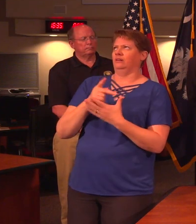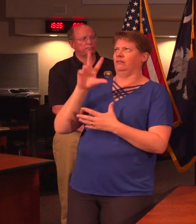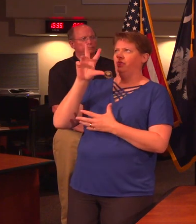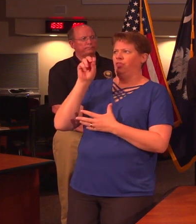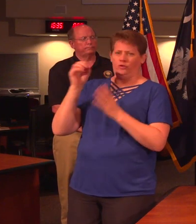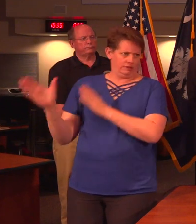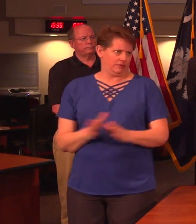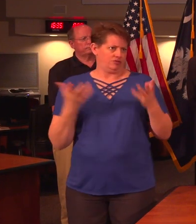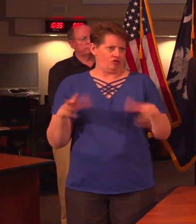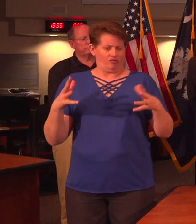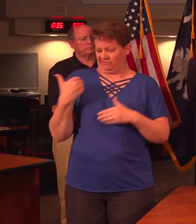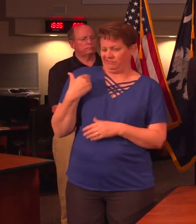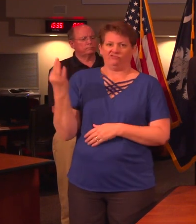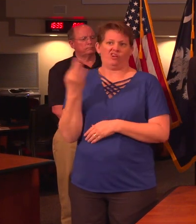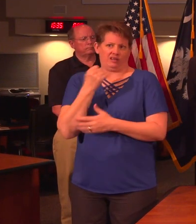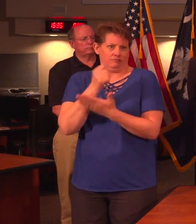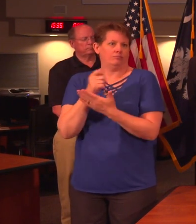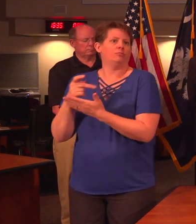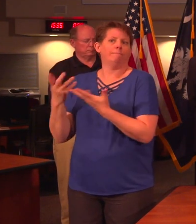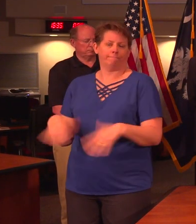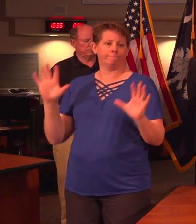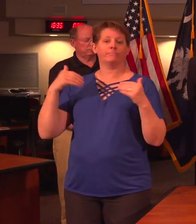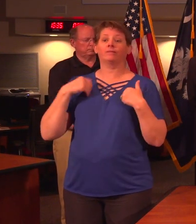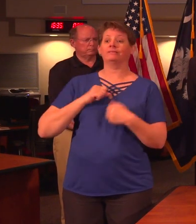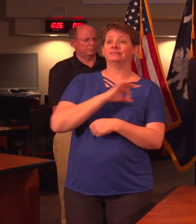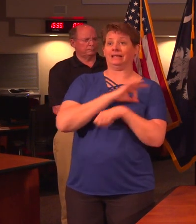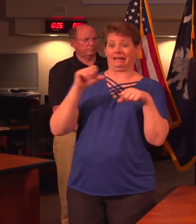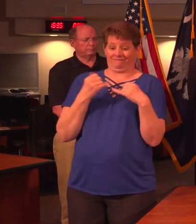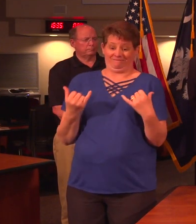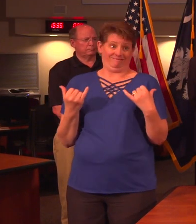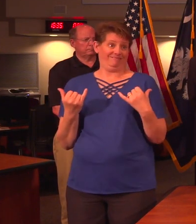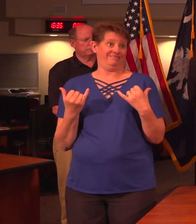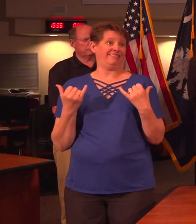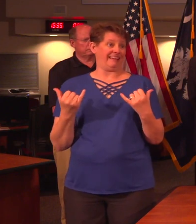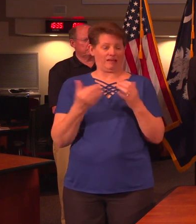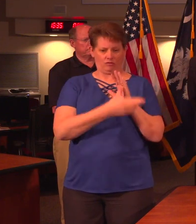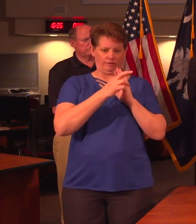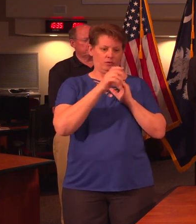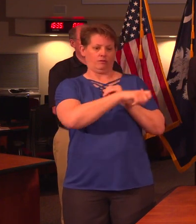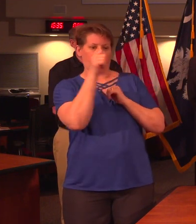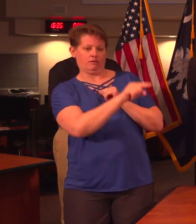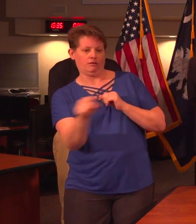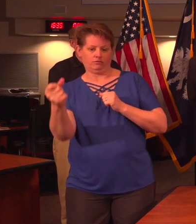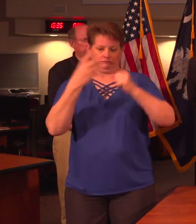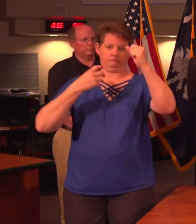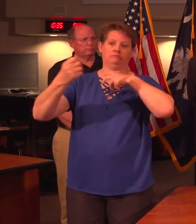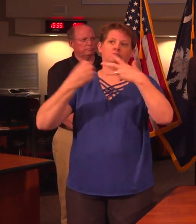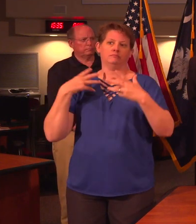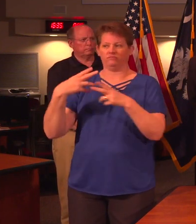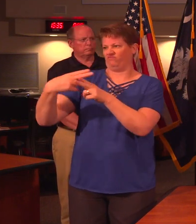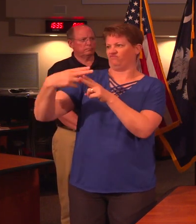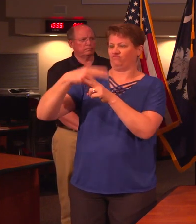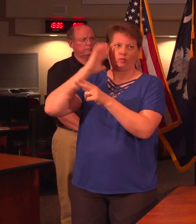plans on Friday, and we have staff working as we speak, reviewing plans as they come in. So very